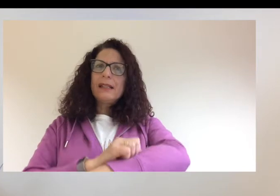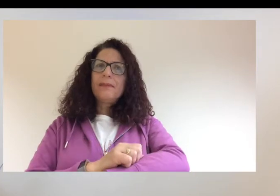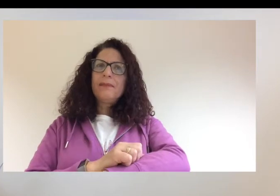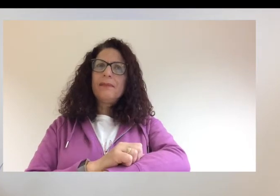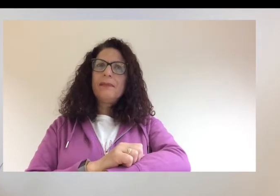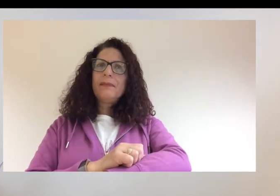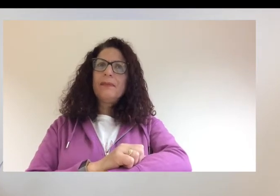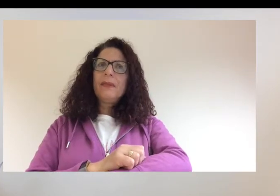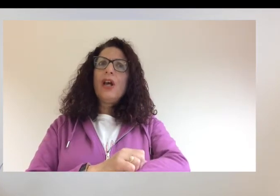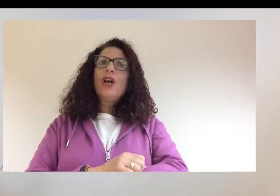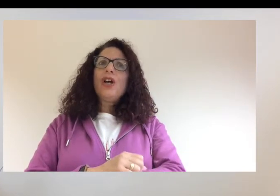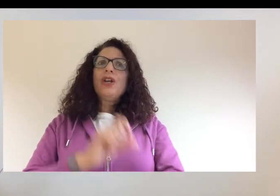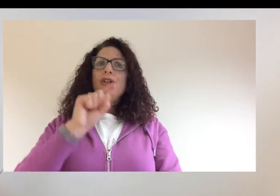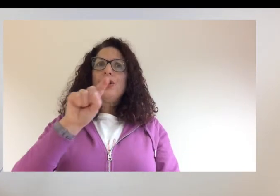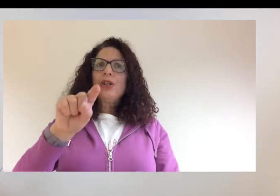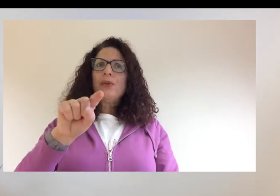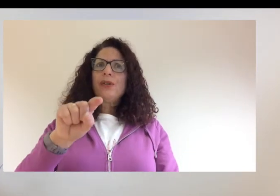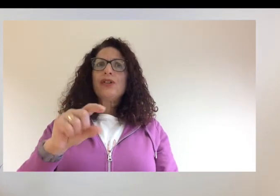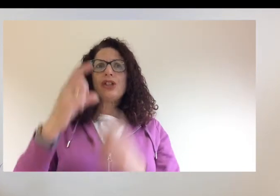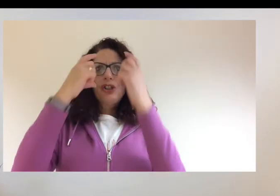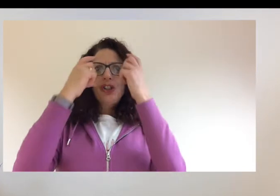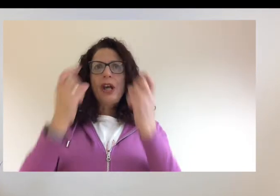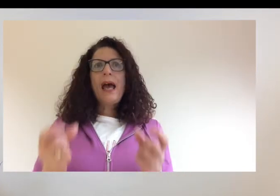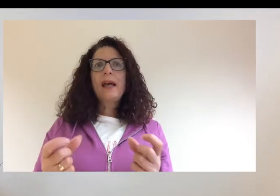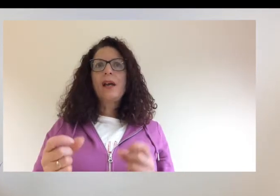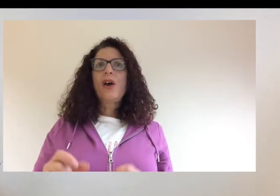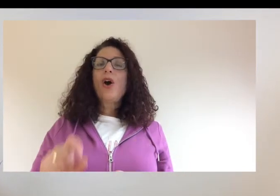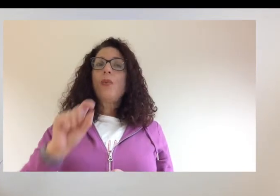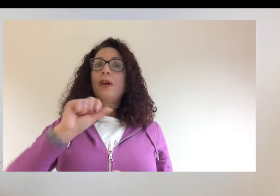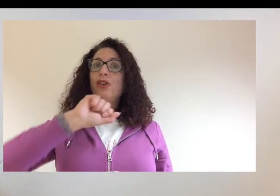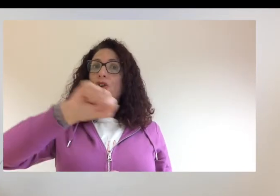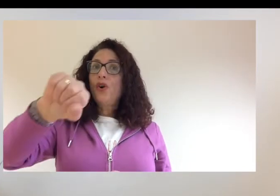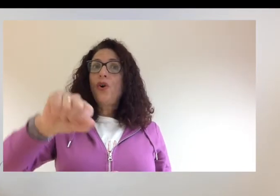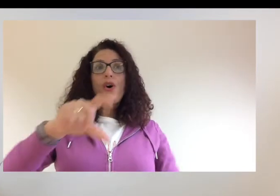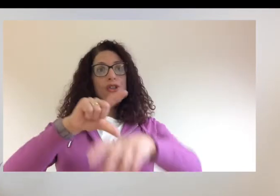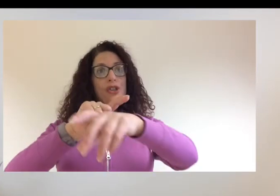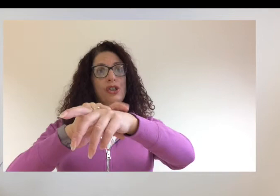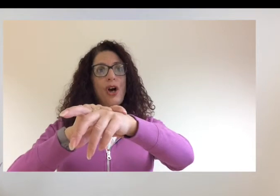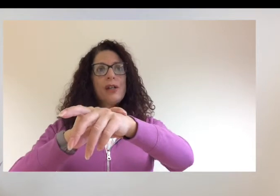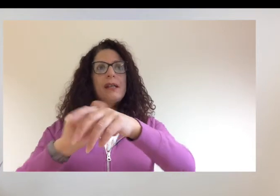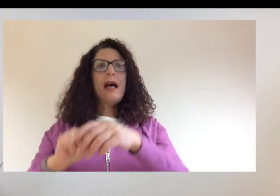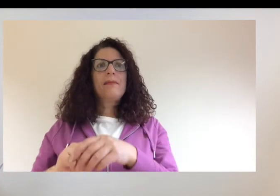doctor to see if it's safe for you to have the vaccine.